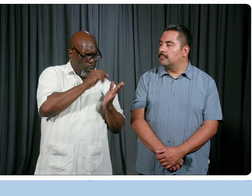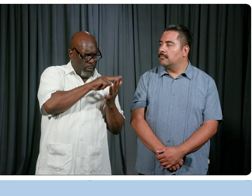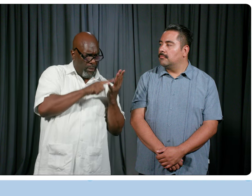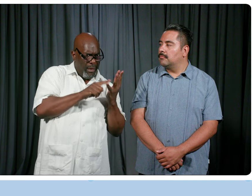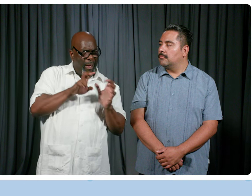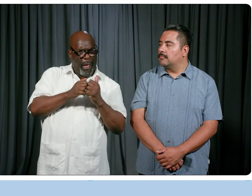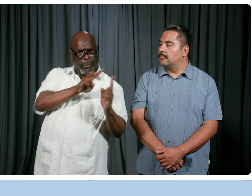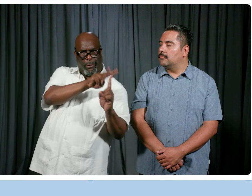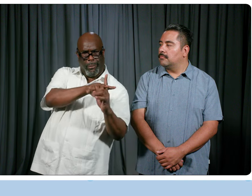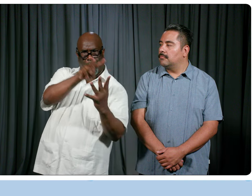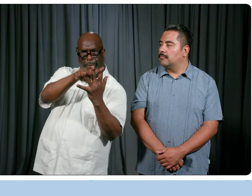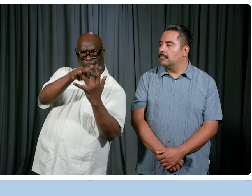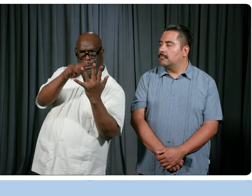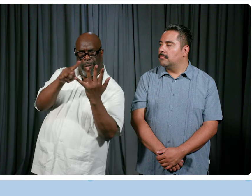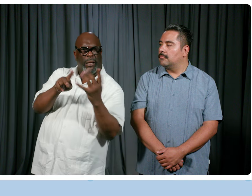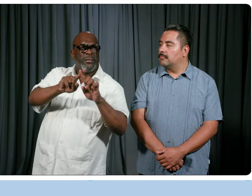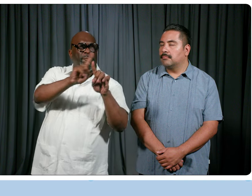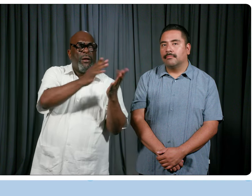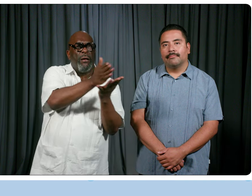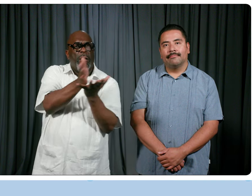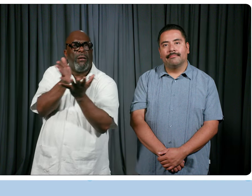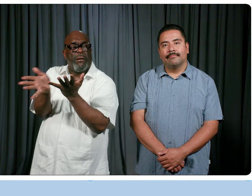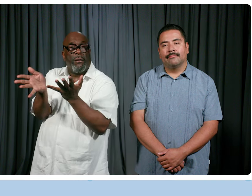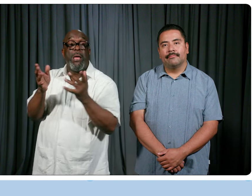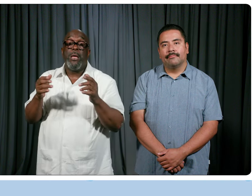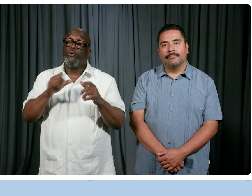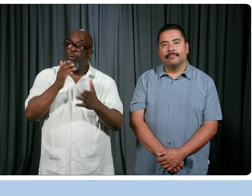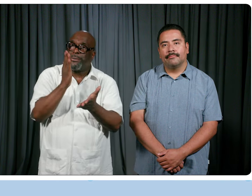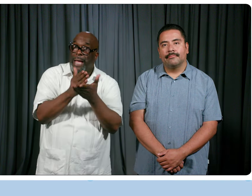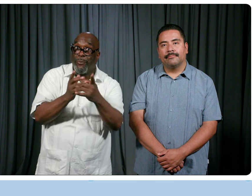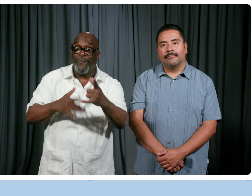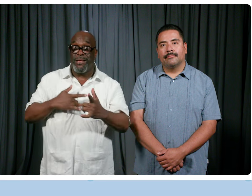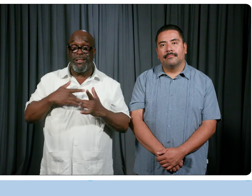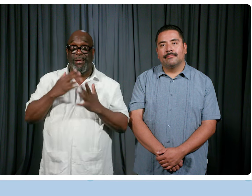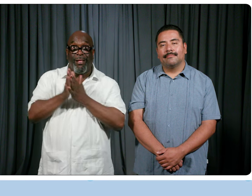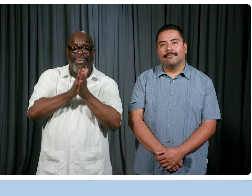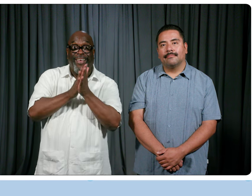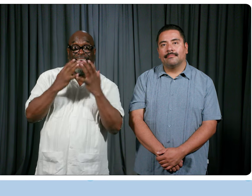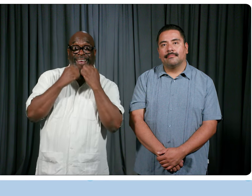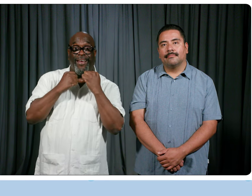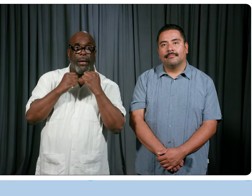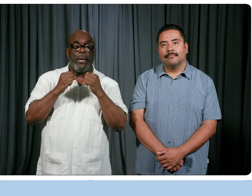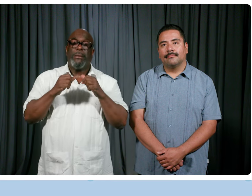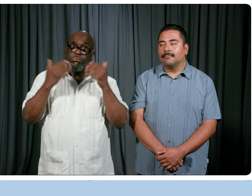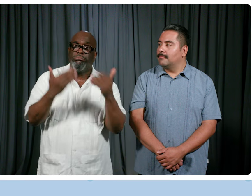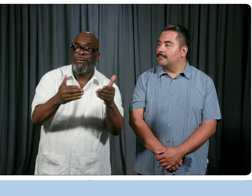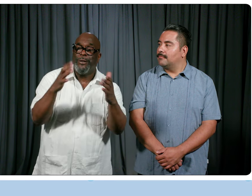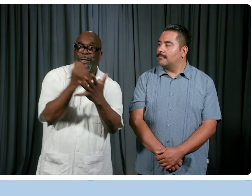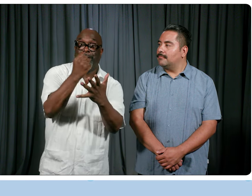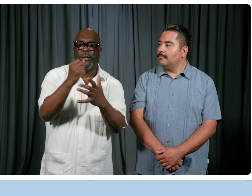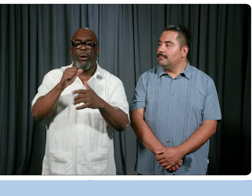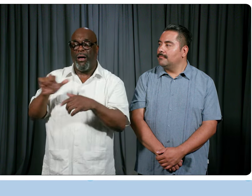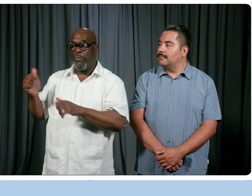transferable across so many different things. And also continue to learn. Don't stop. If you have a passion about something, go for it. Don't let others tell you that you